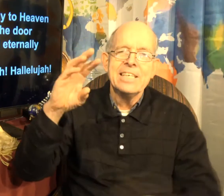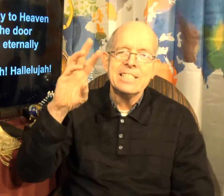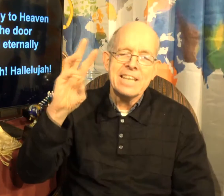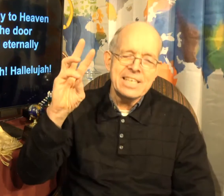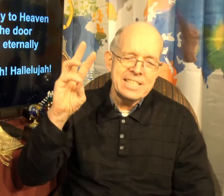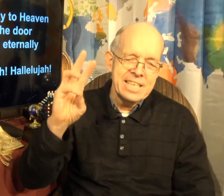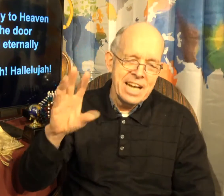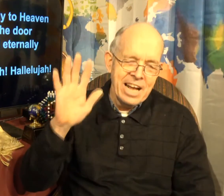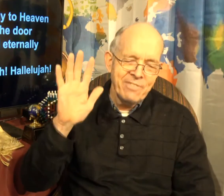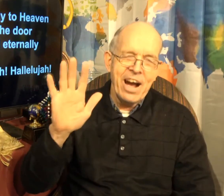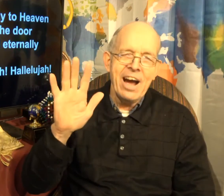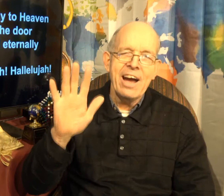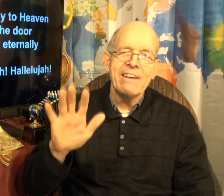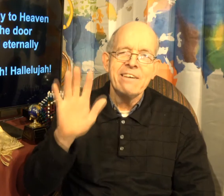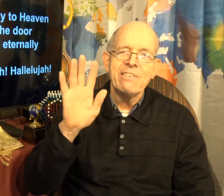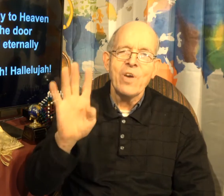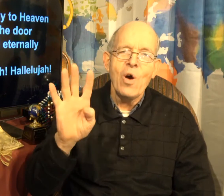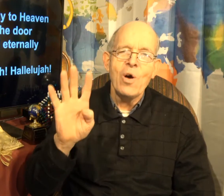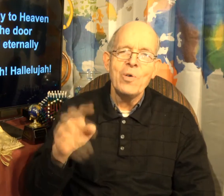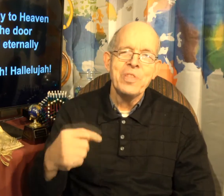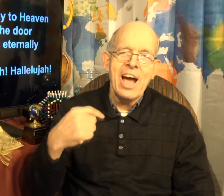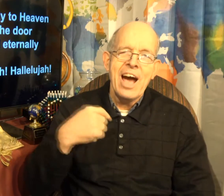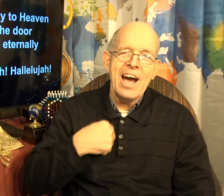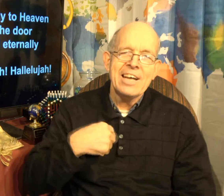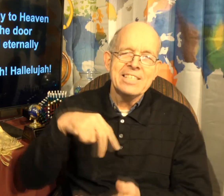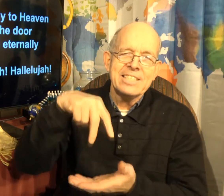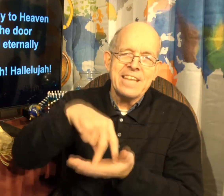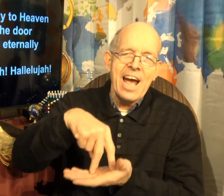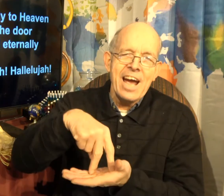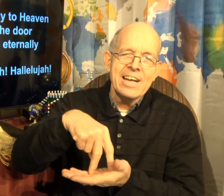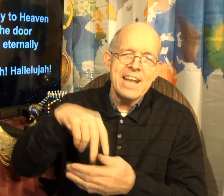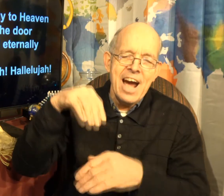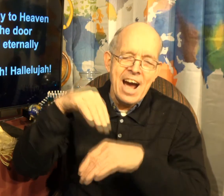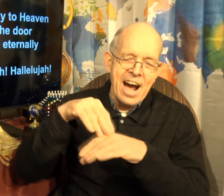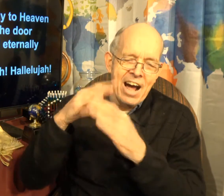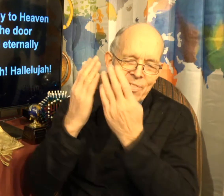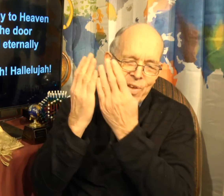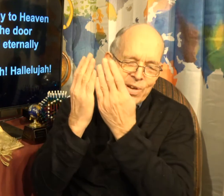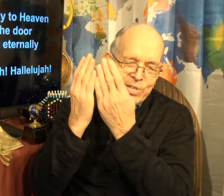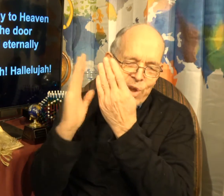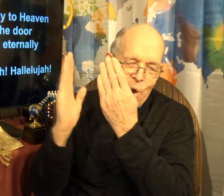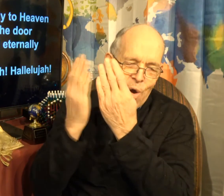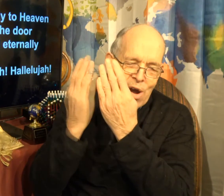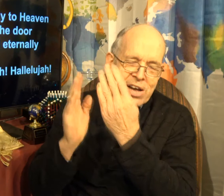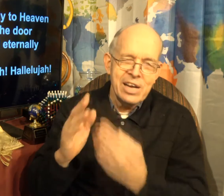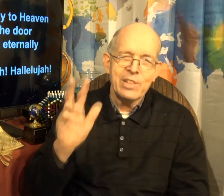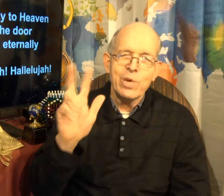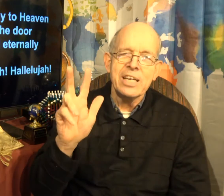Six, five, four. I am staying at the store. Three,